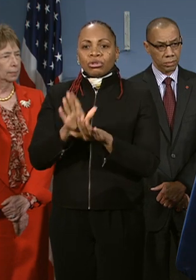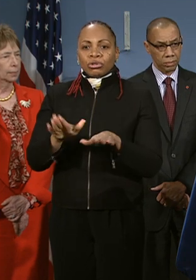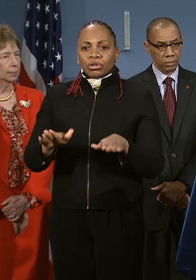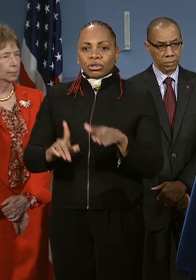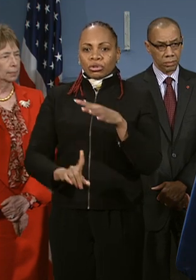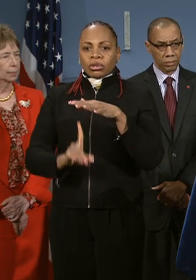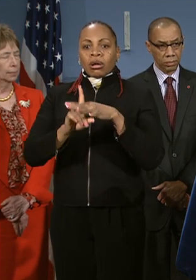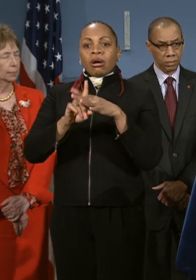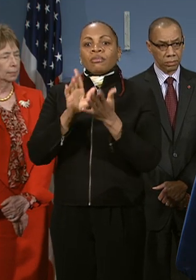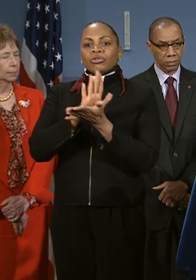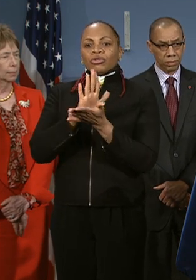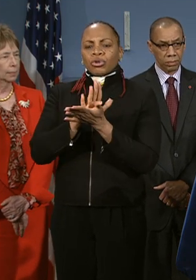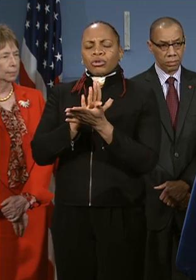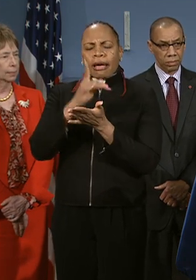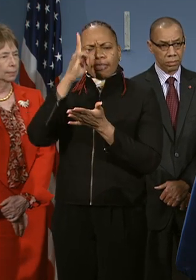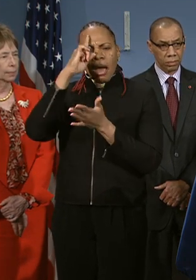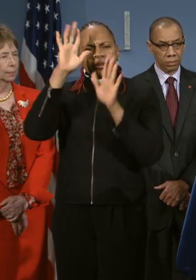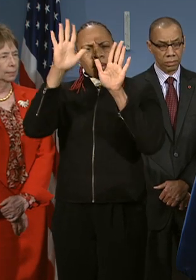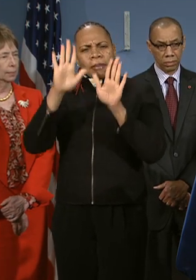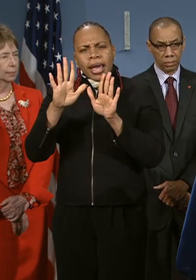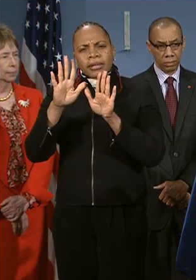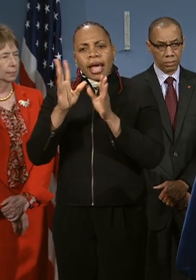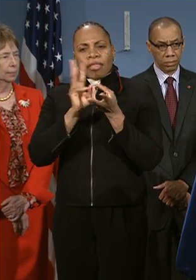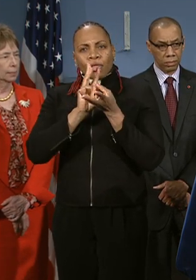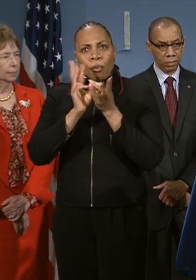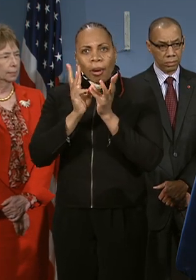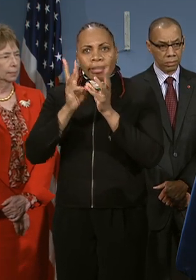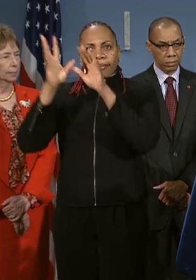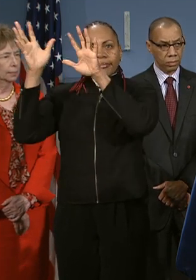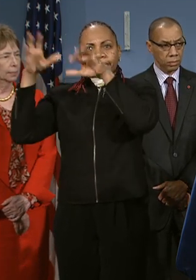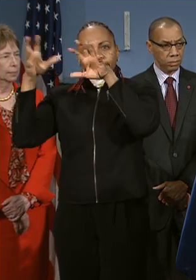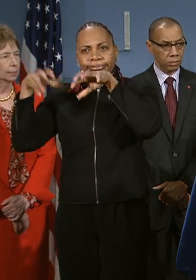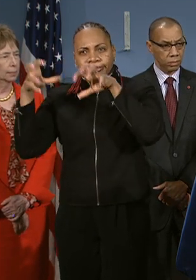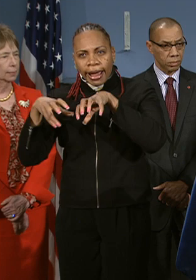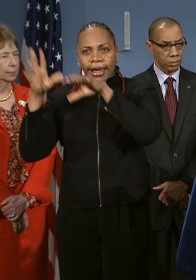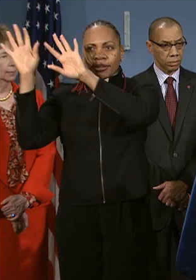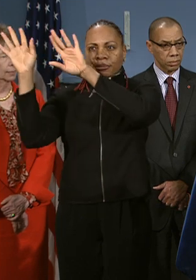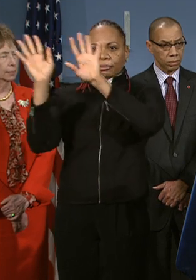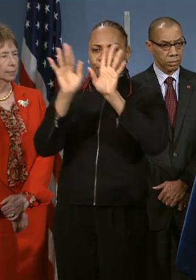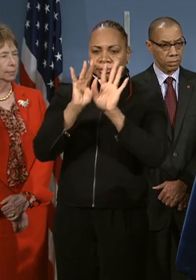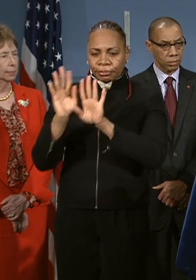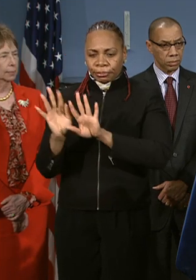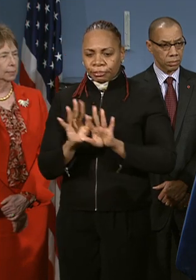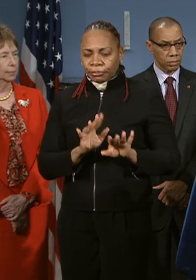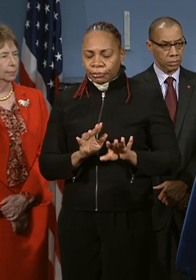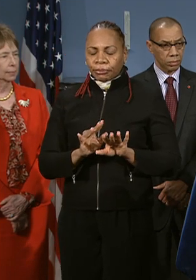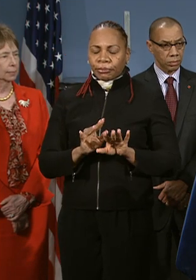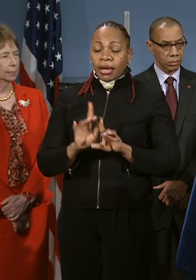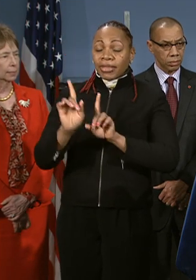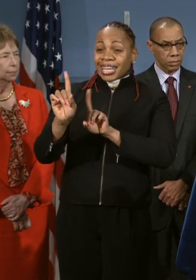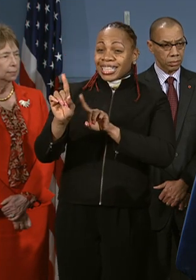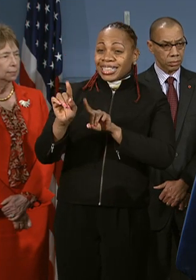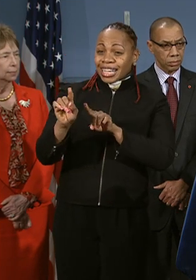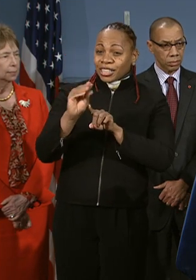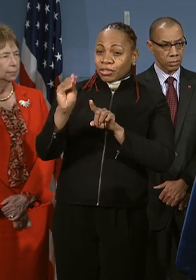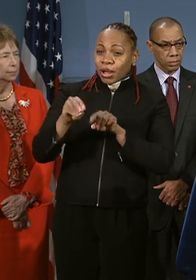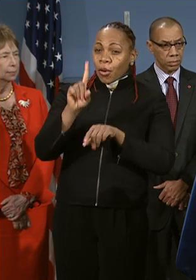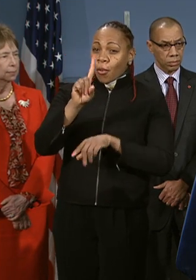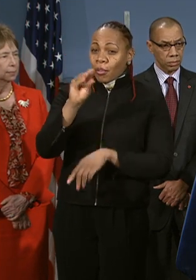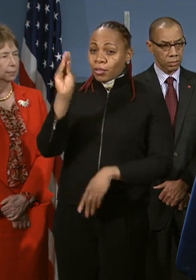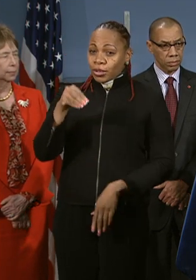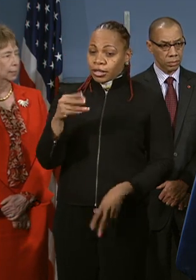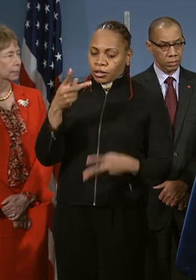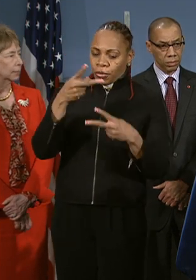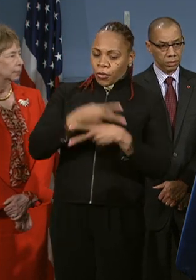I think it is just amazing, given the weather also, incidentally, that the attendance rate was only 1% worse